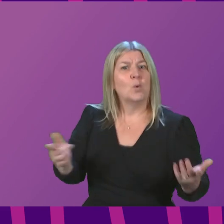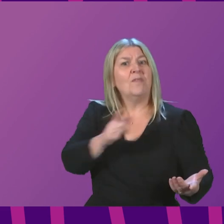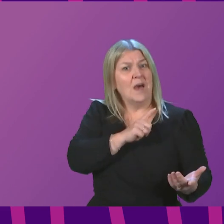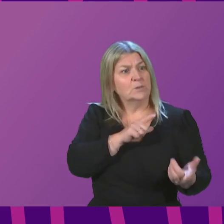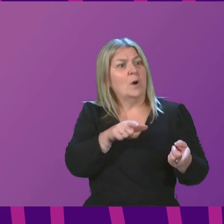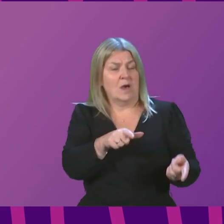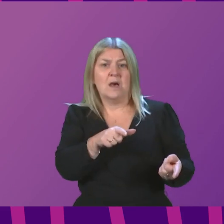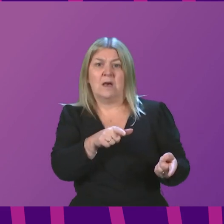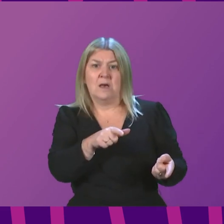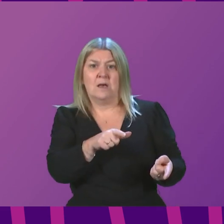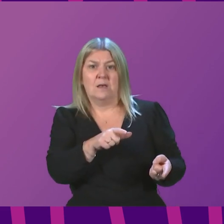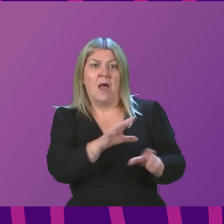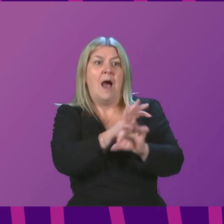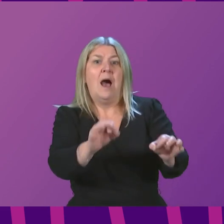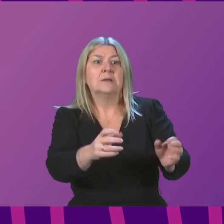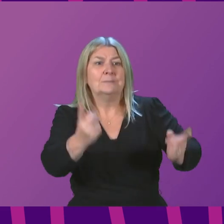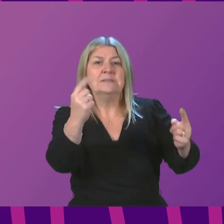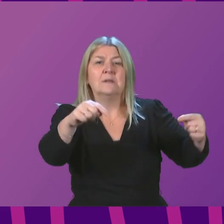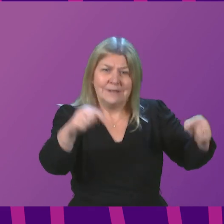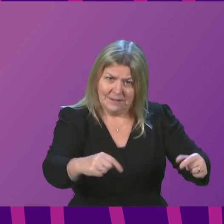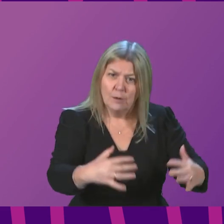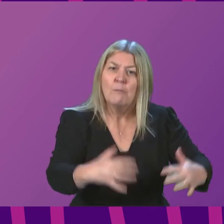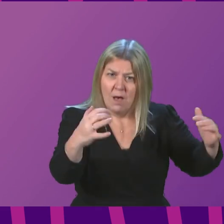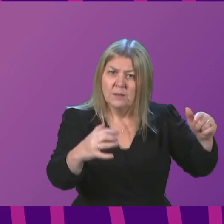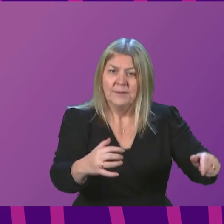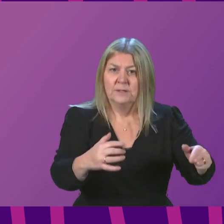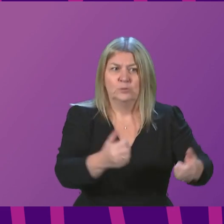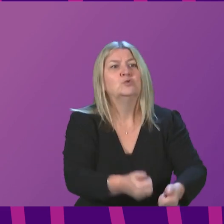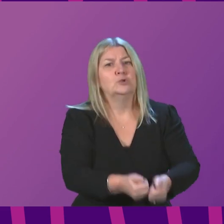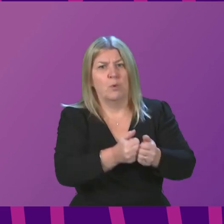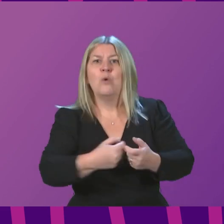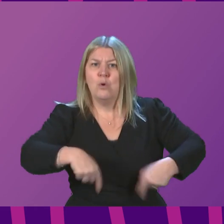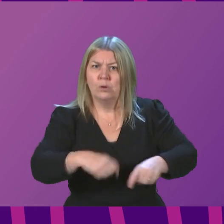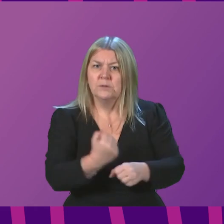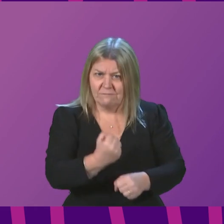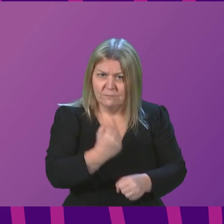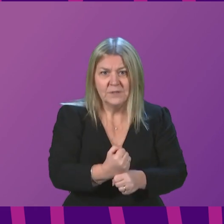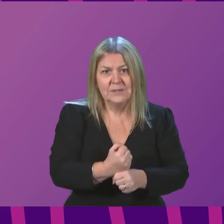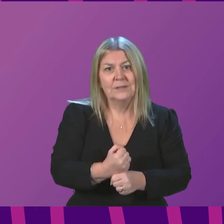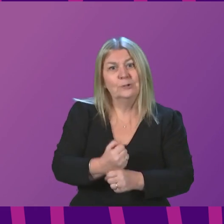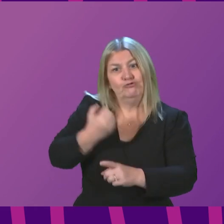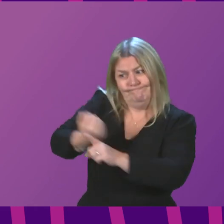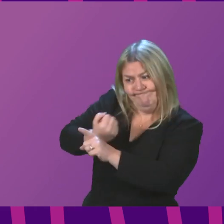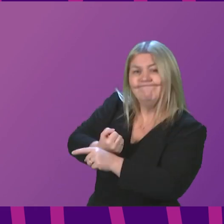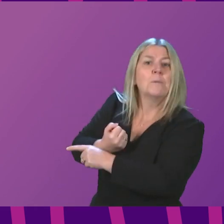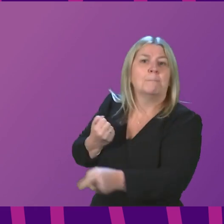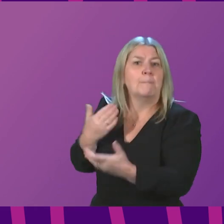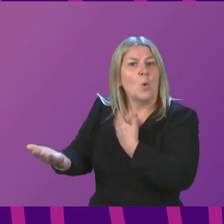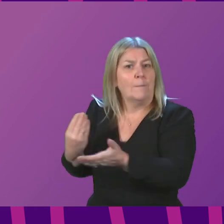on the Chancellor to make that additional funding available, so that we can go even further than we are going from within the Scottish Government's own resources.